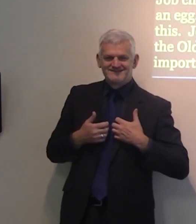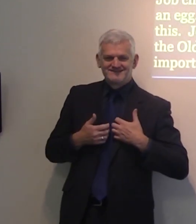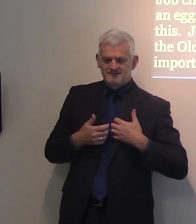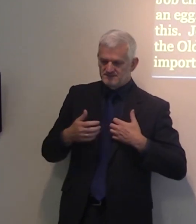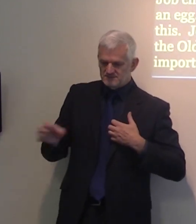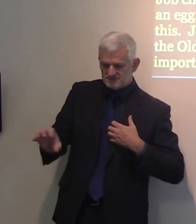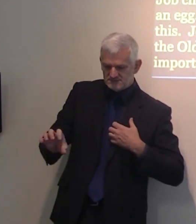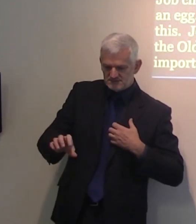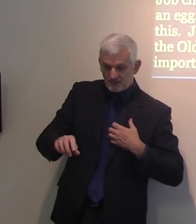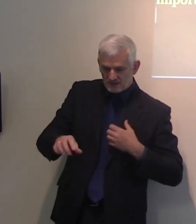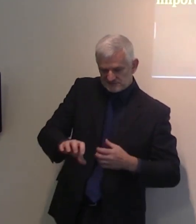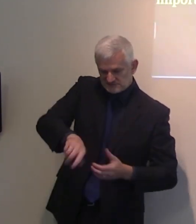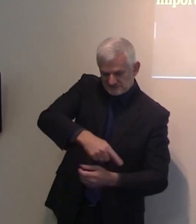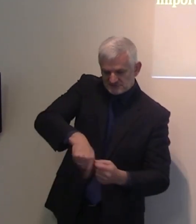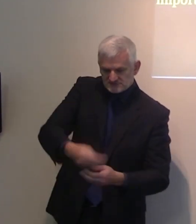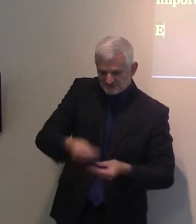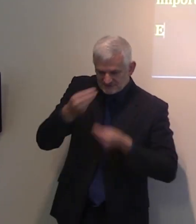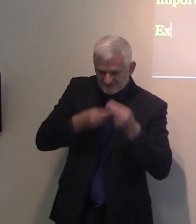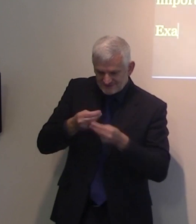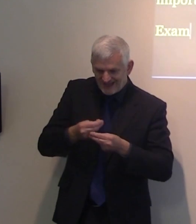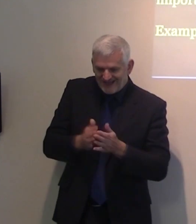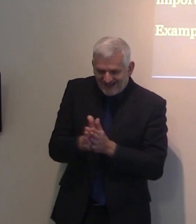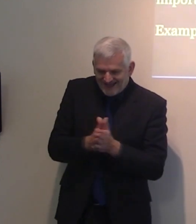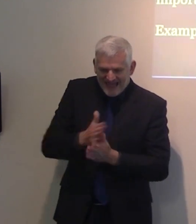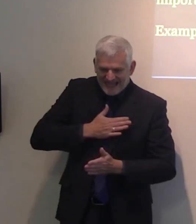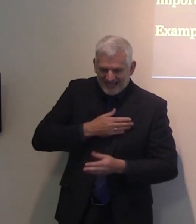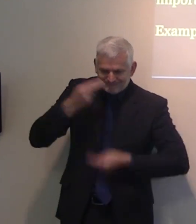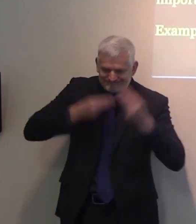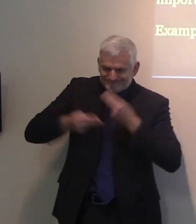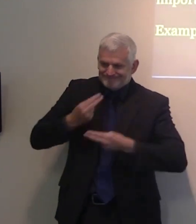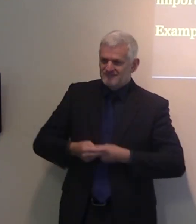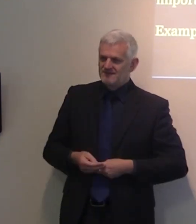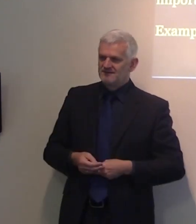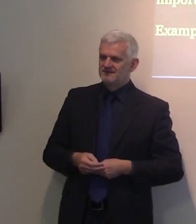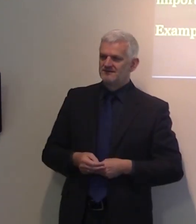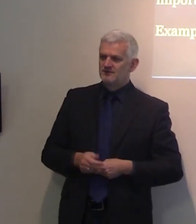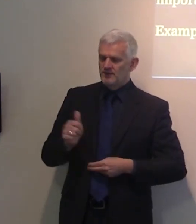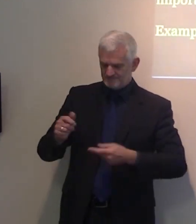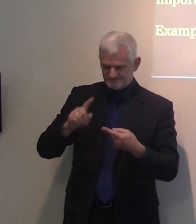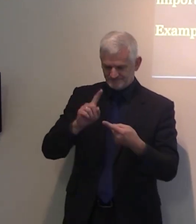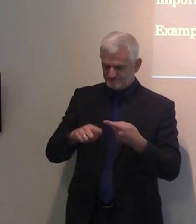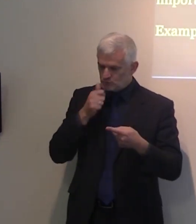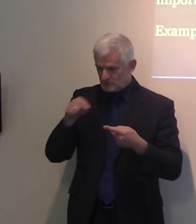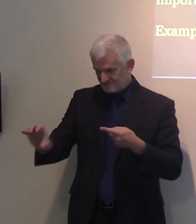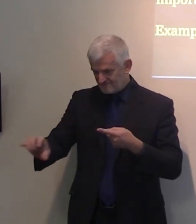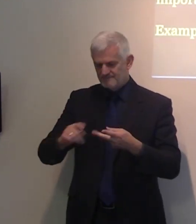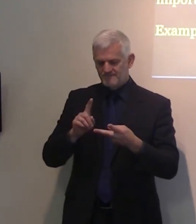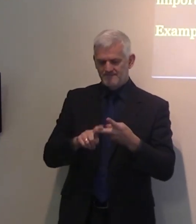But the second attribute, or the second use of salt, salt is also used, it has an